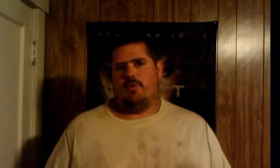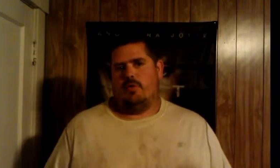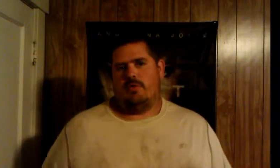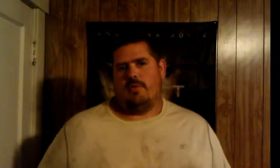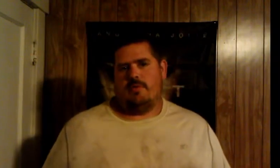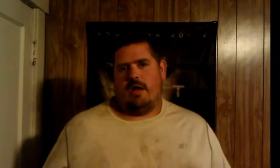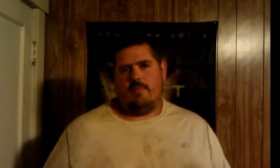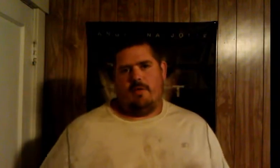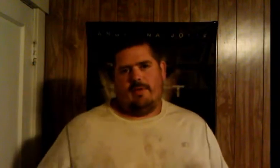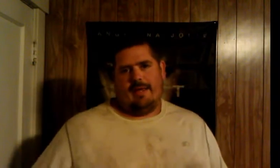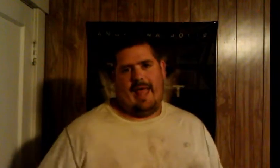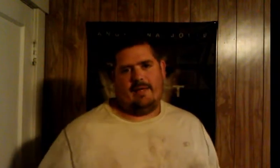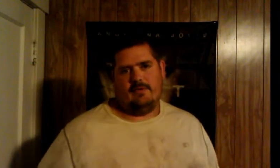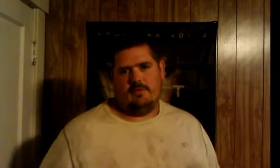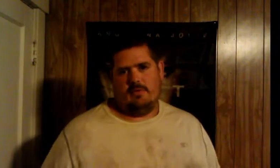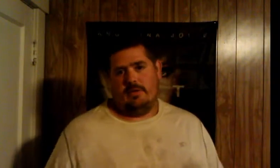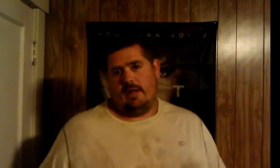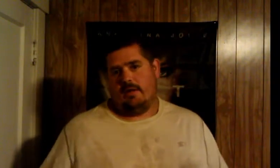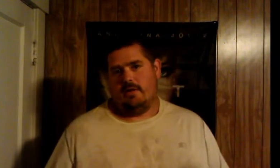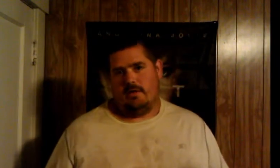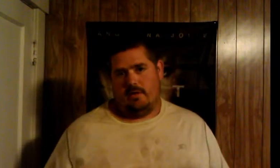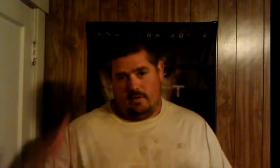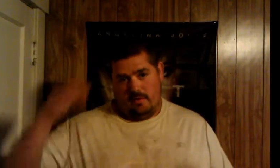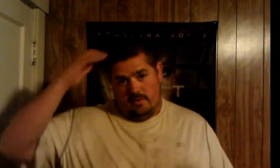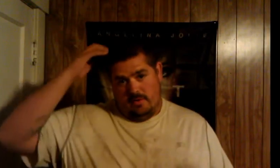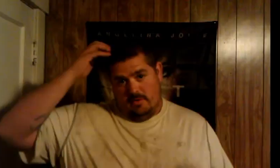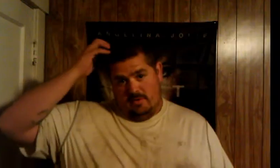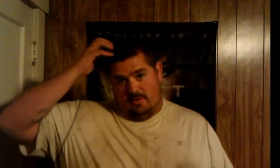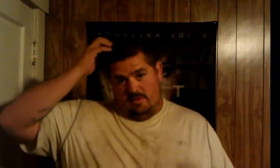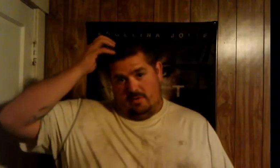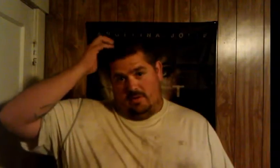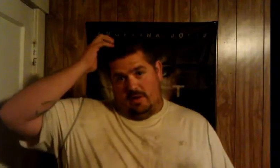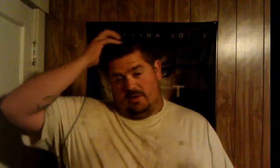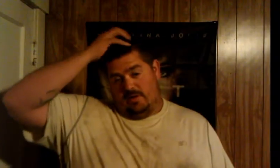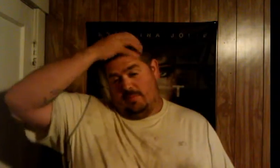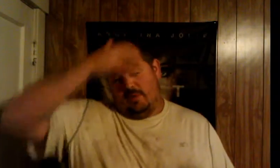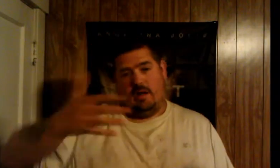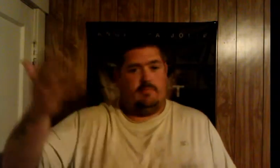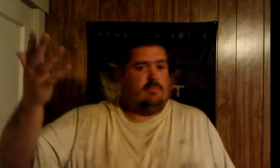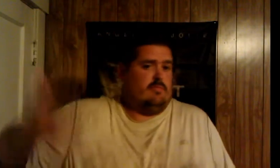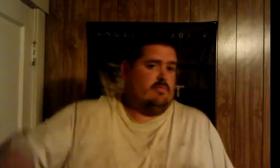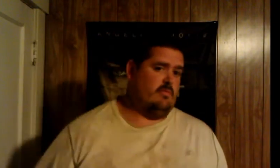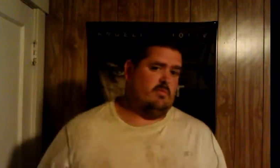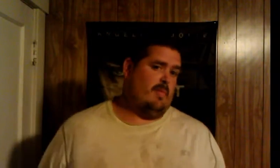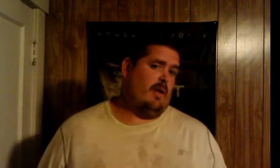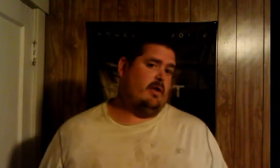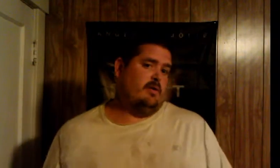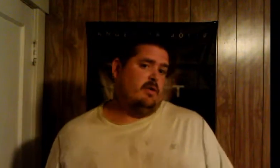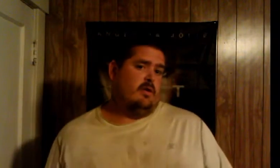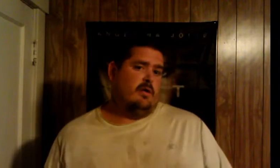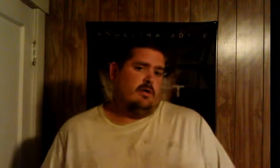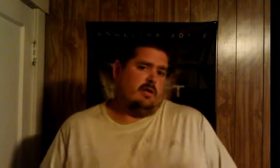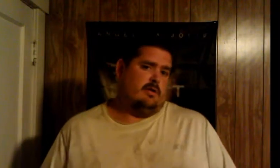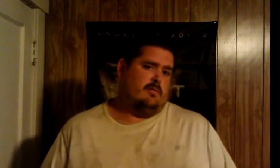but i'm always i'm told sometimes i come off like an ass or a dick you know and all that stuff but okay